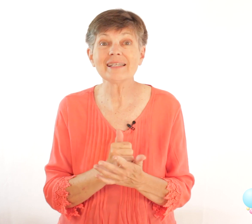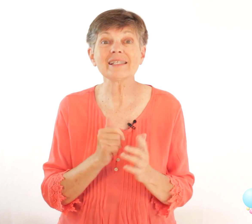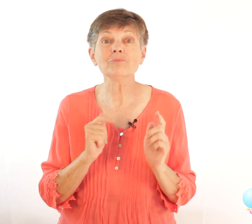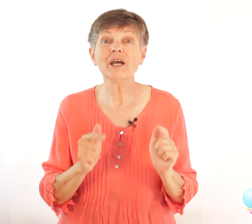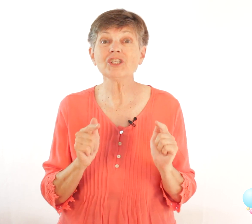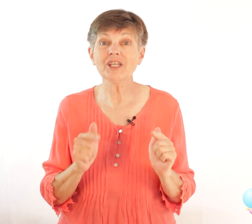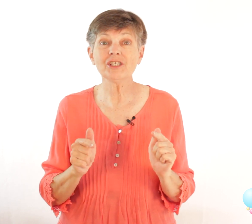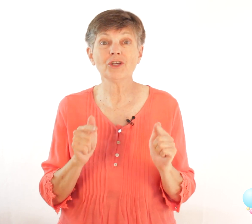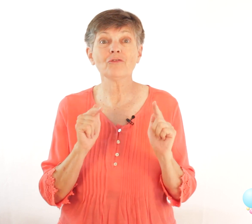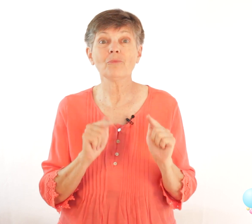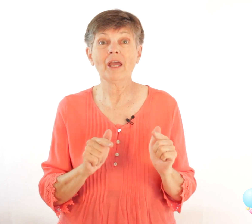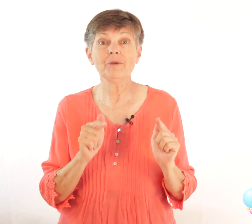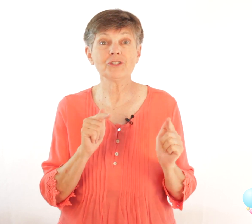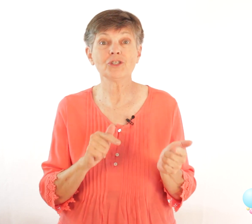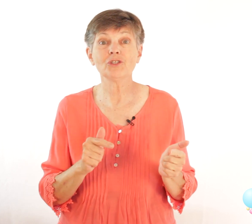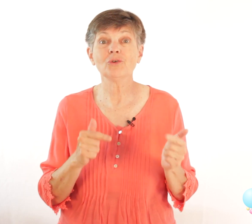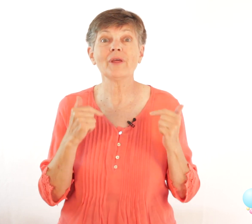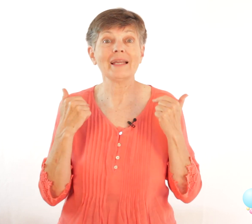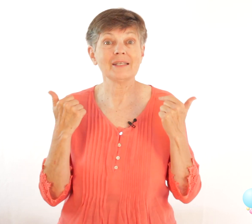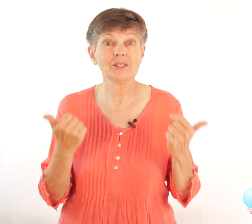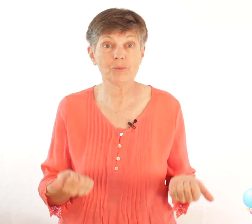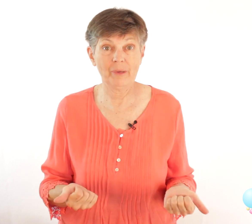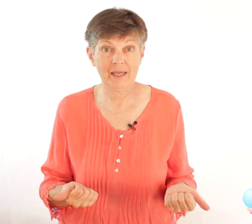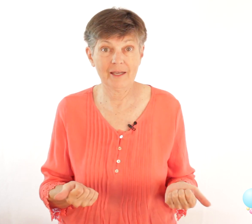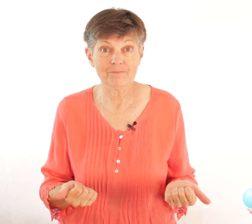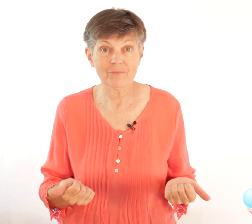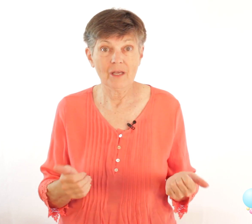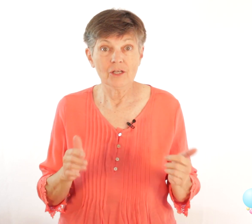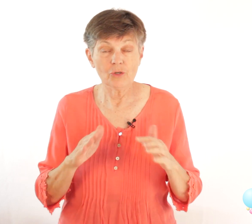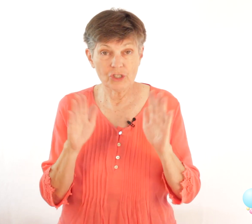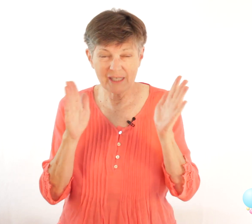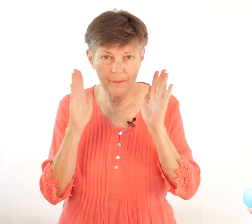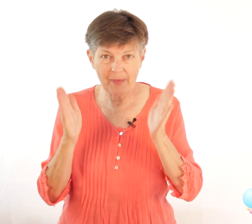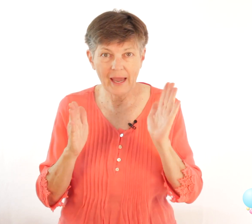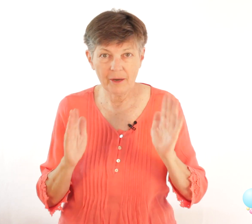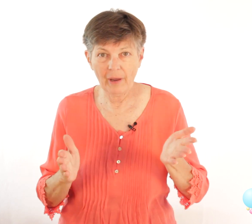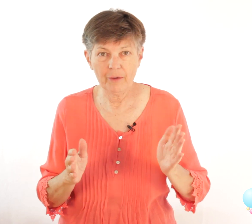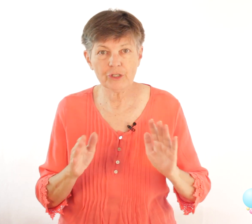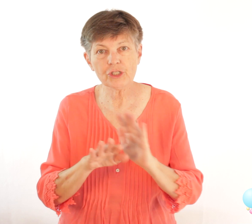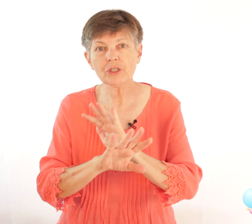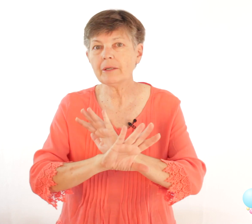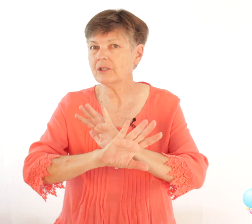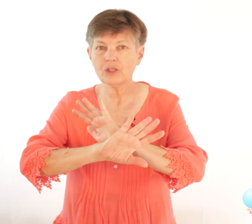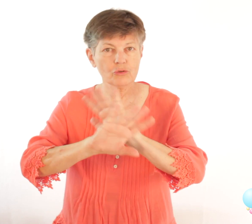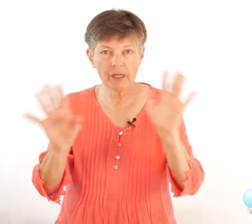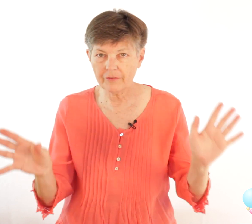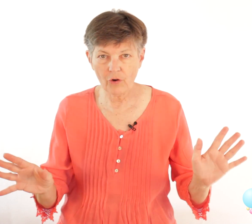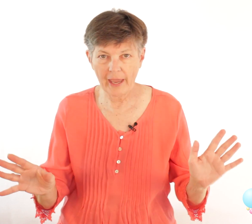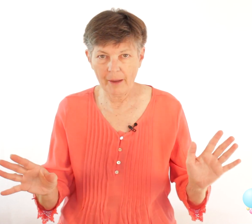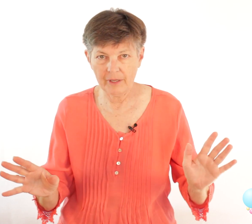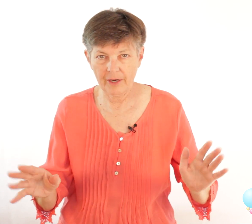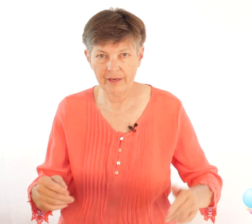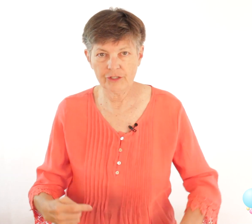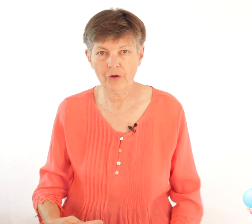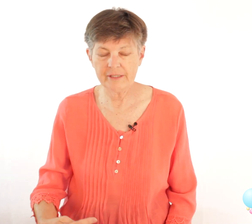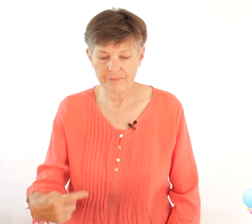it's much easier for babies to do than to speak so just keep that in mind we're just just strictly vocabulary so it's